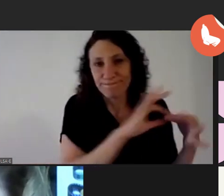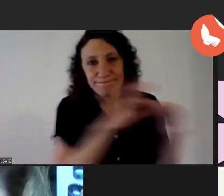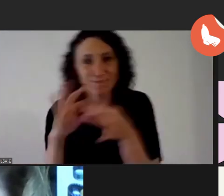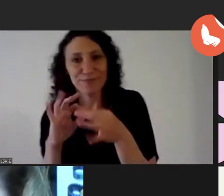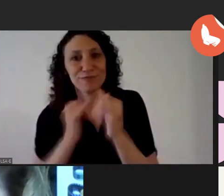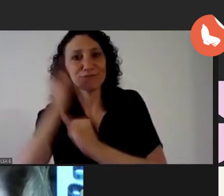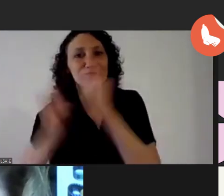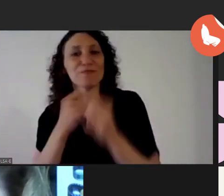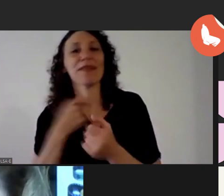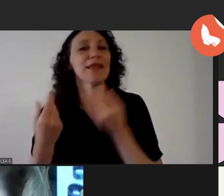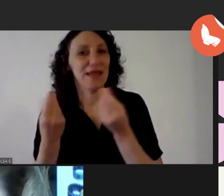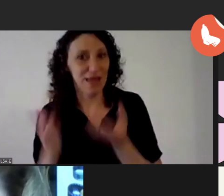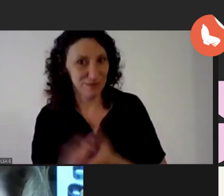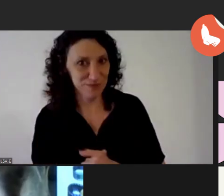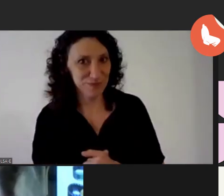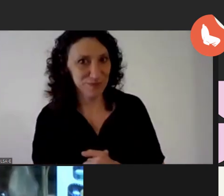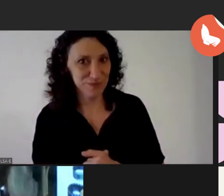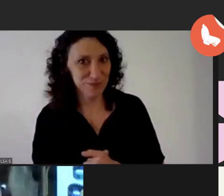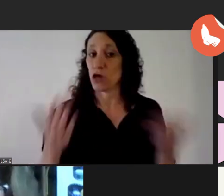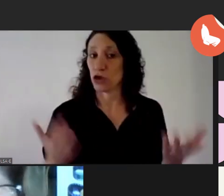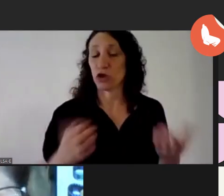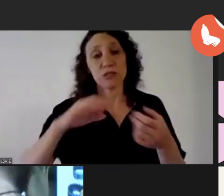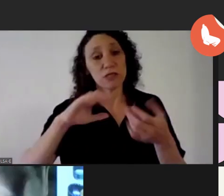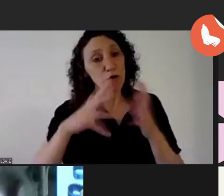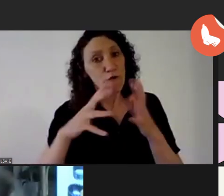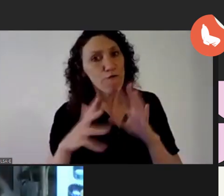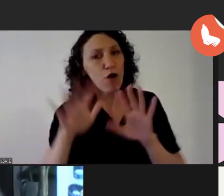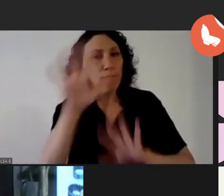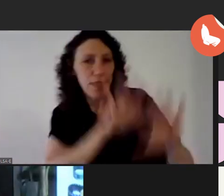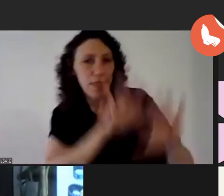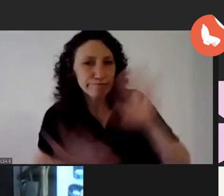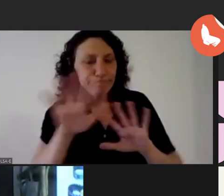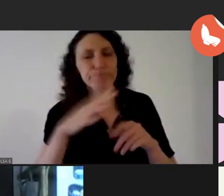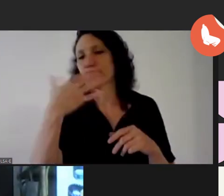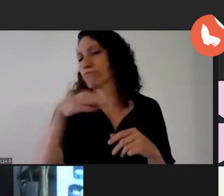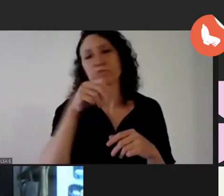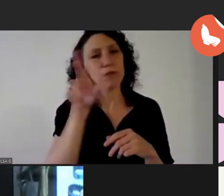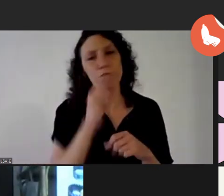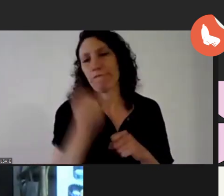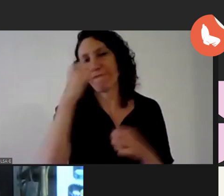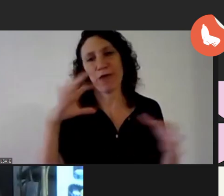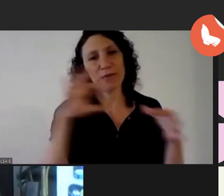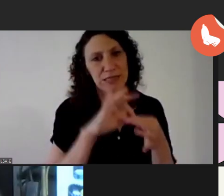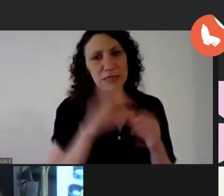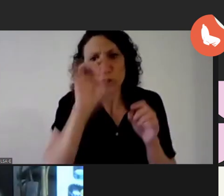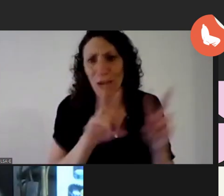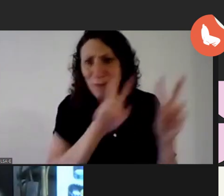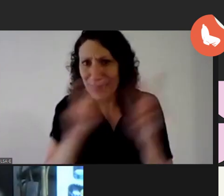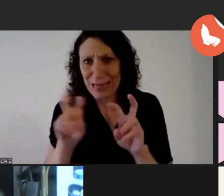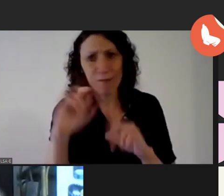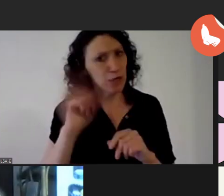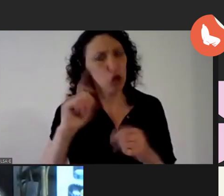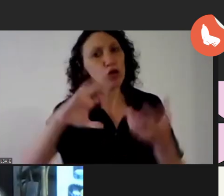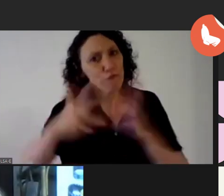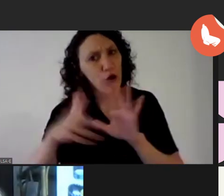a film you have to focus on what you want to narrate the way of making has to be feminist